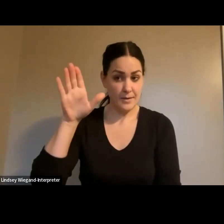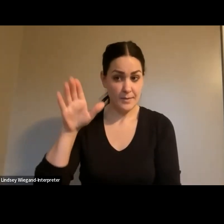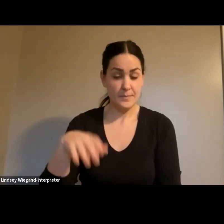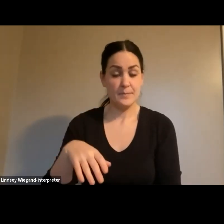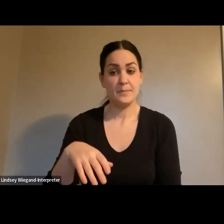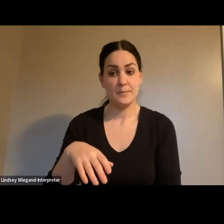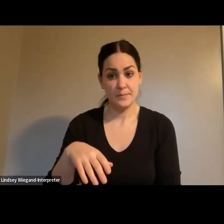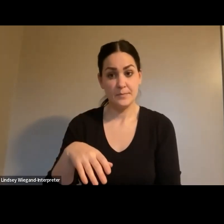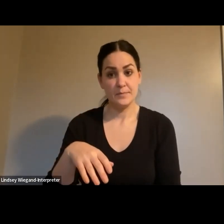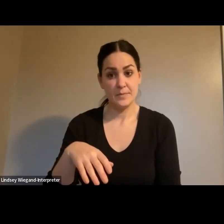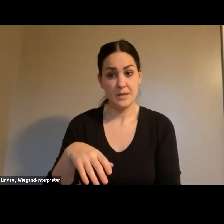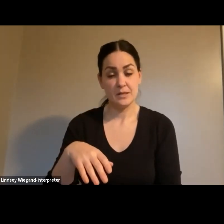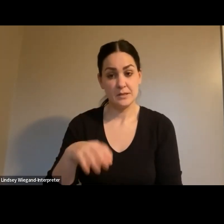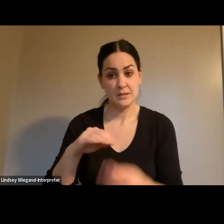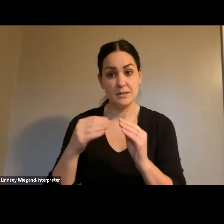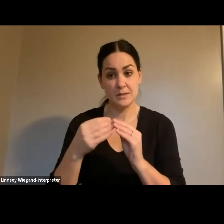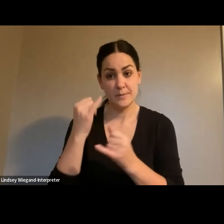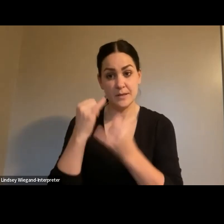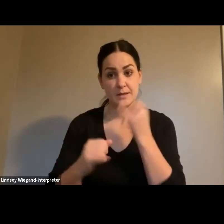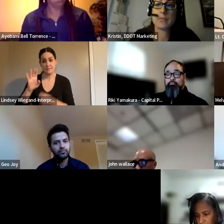that's the number ending in four, four, one.